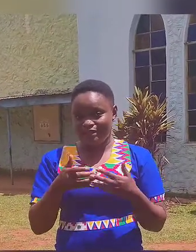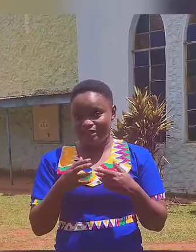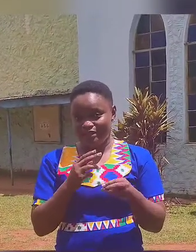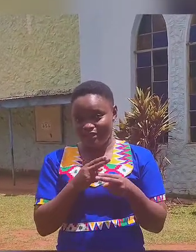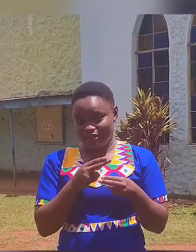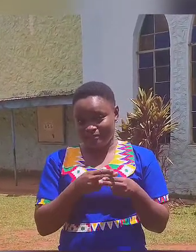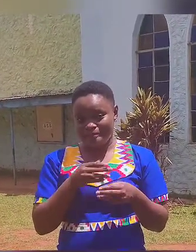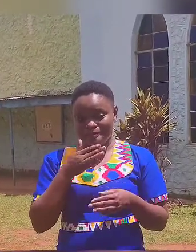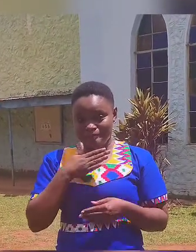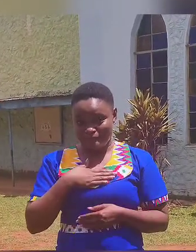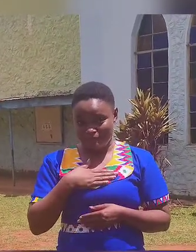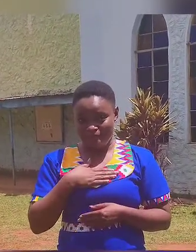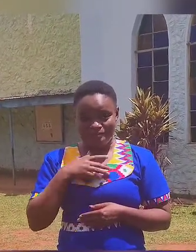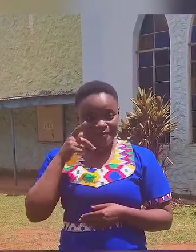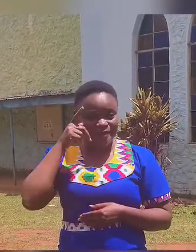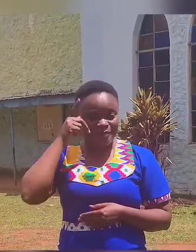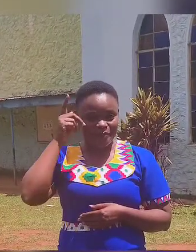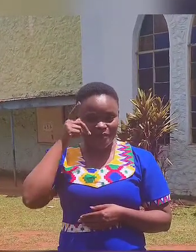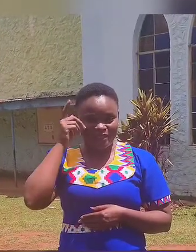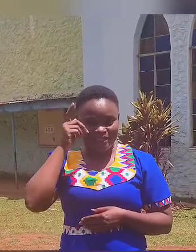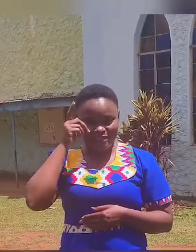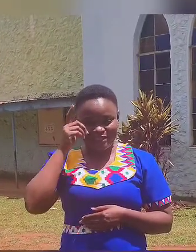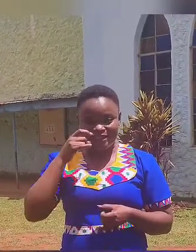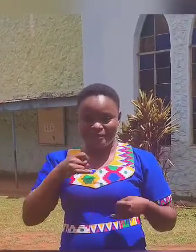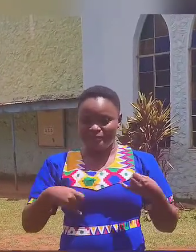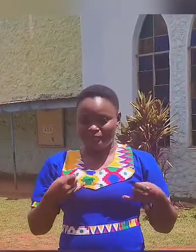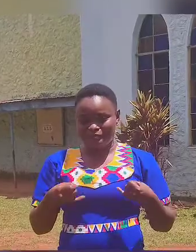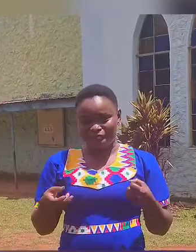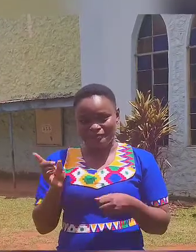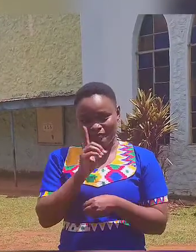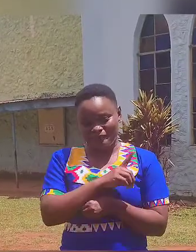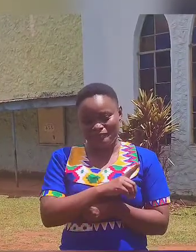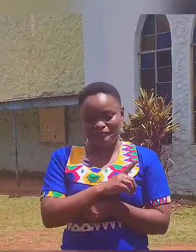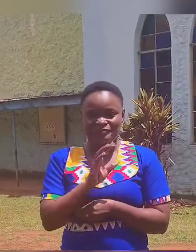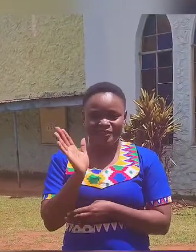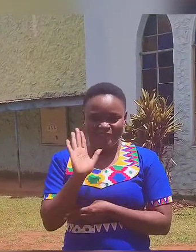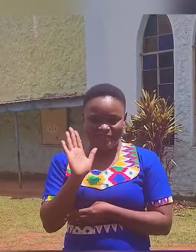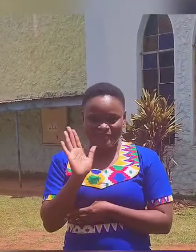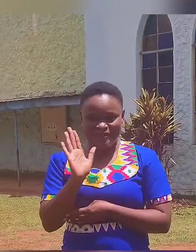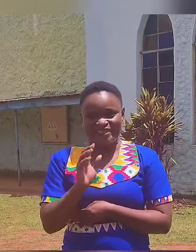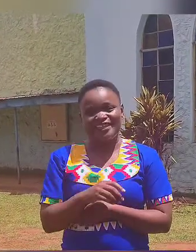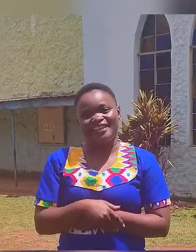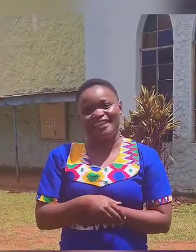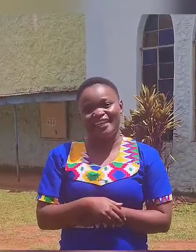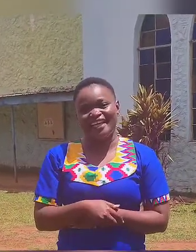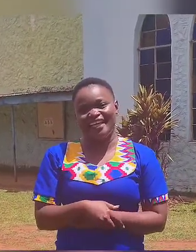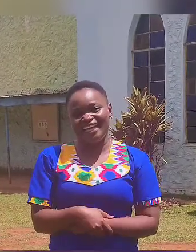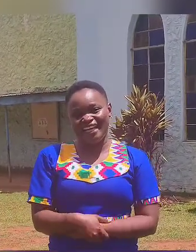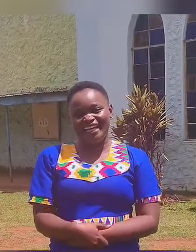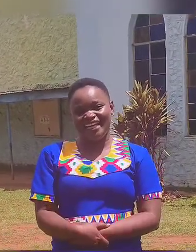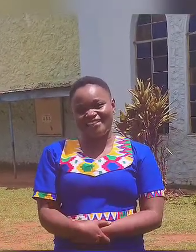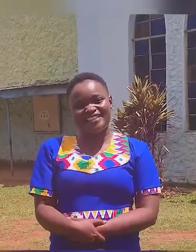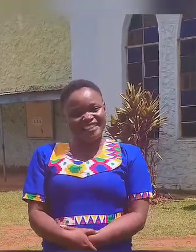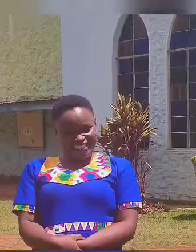It was our first meeting. And we really enjoyed the day. Goodbye. See you in next video. you, Elisa. Thank you. Very